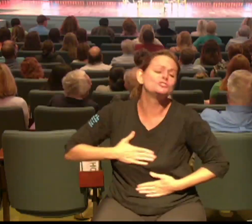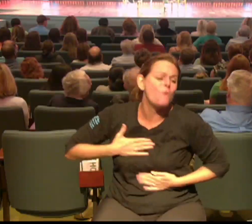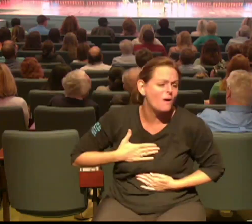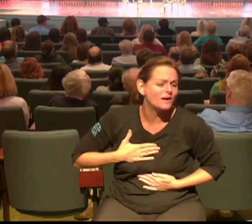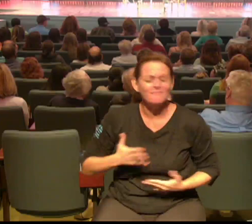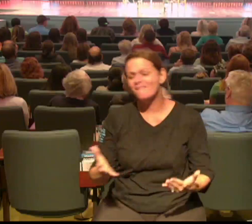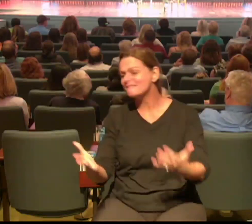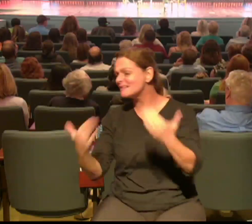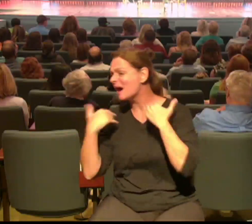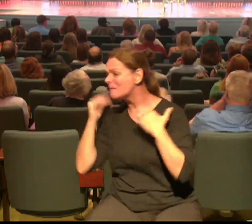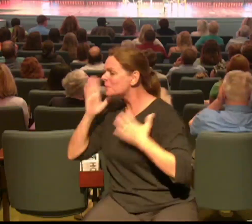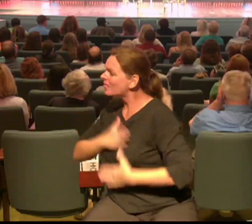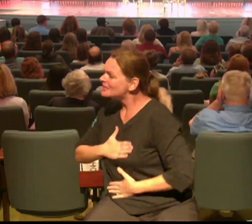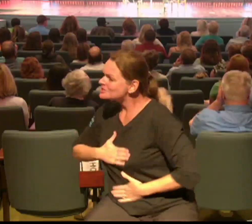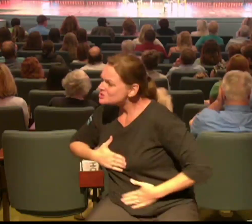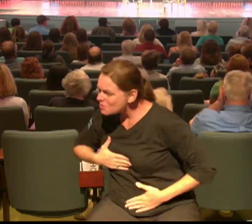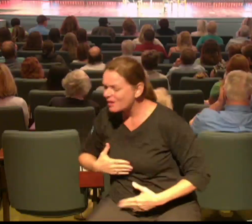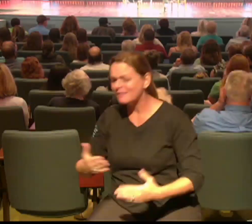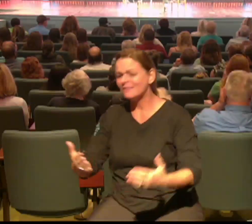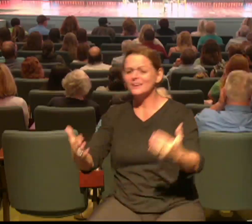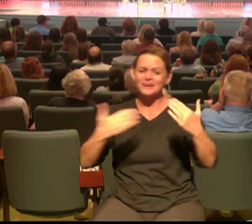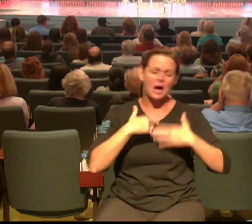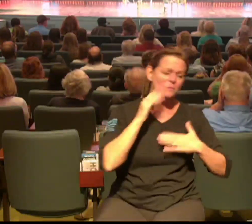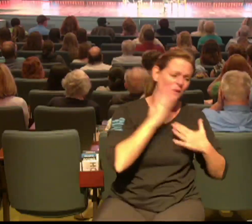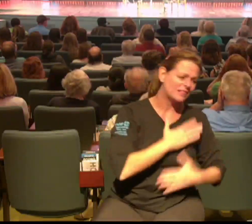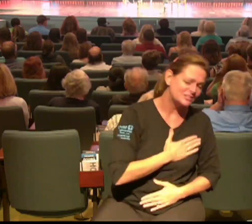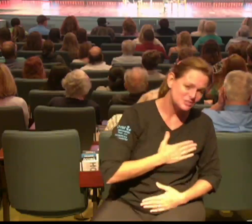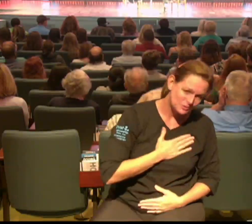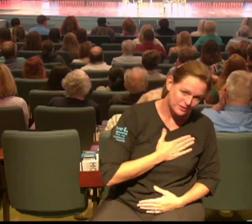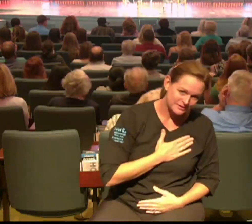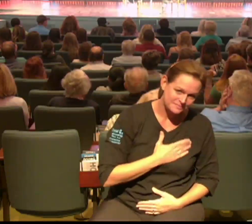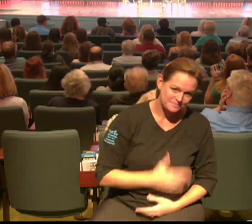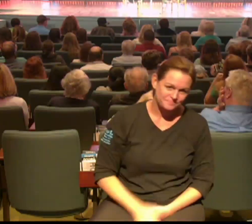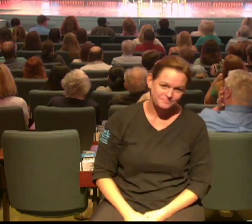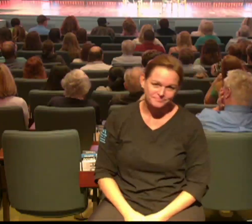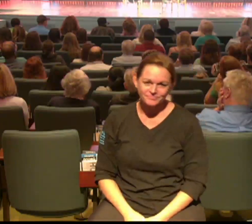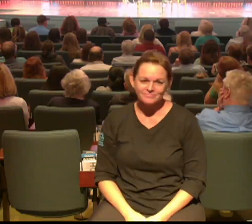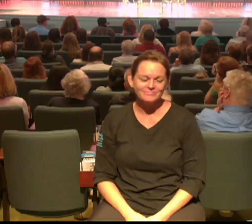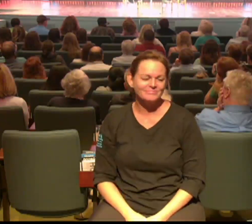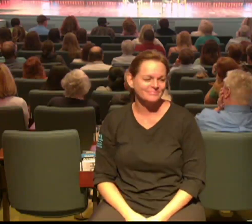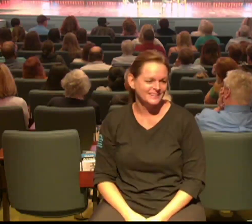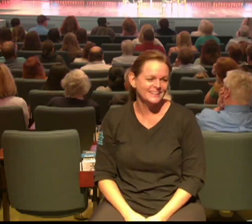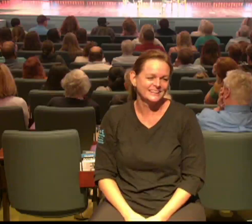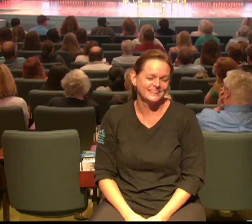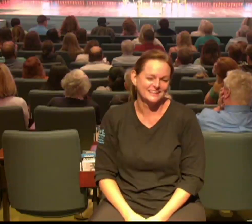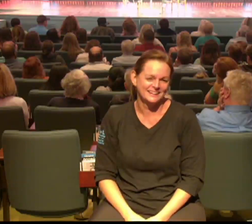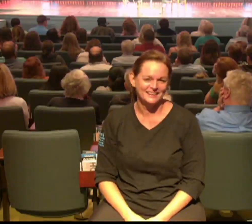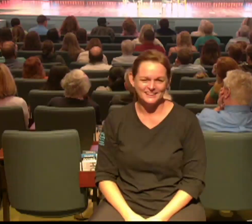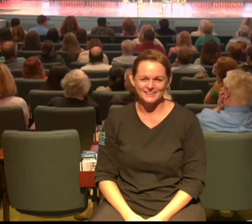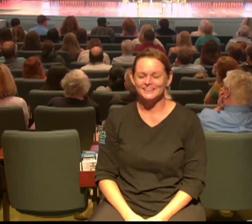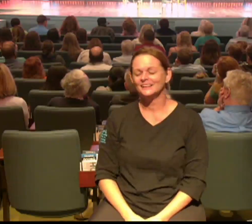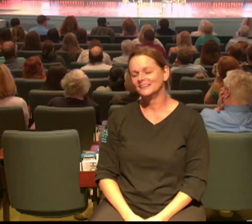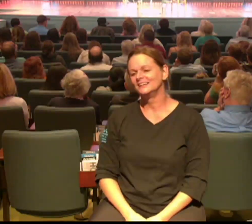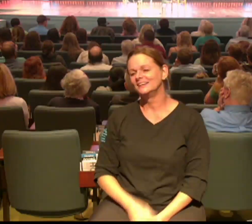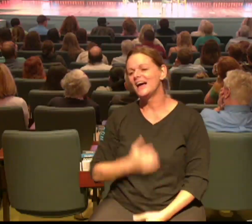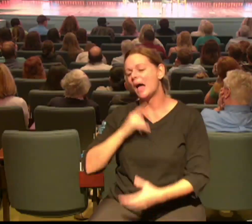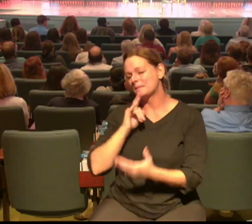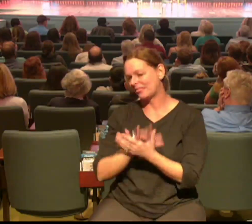of Jesus and have an opportunity to respond to the greatest message that humanity has ever known and I believe that one day people will be writing you a letter